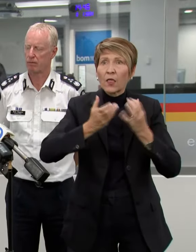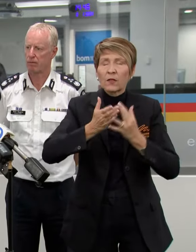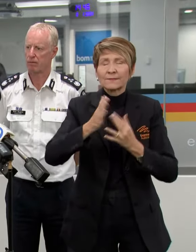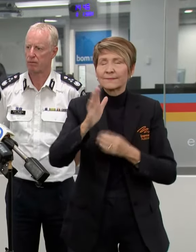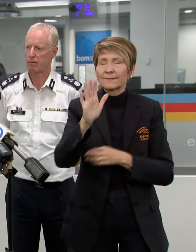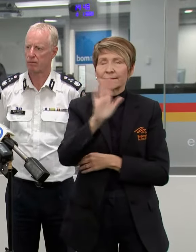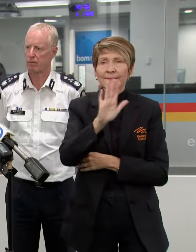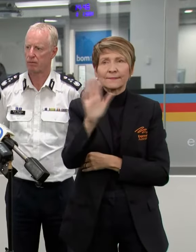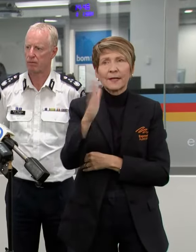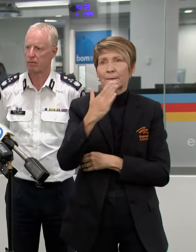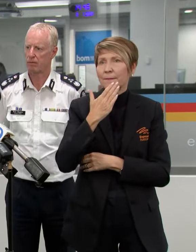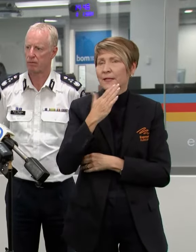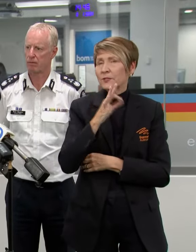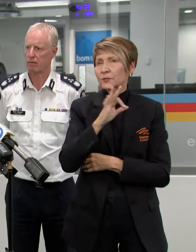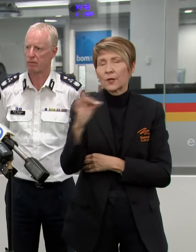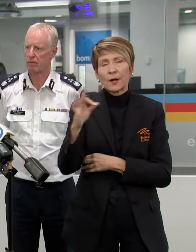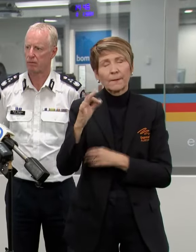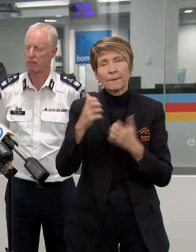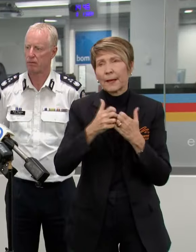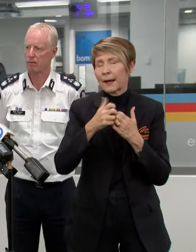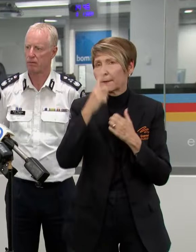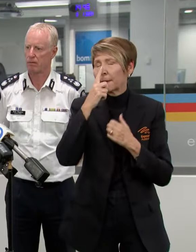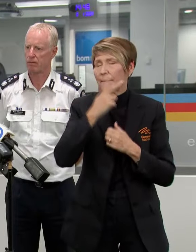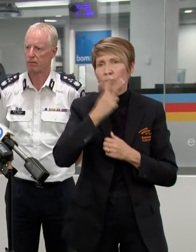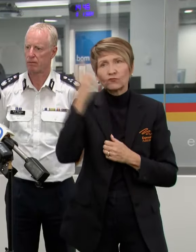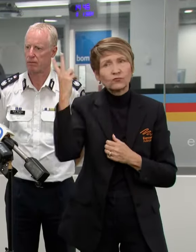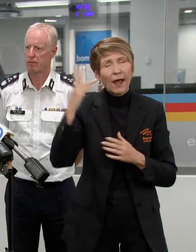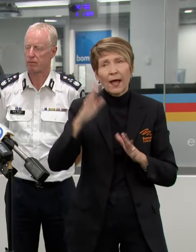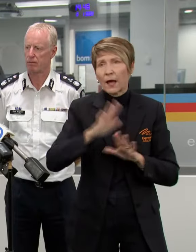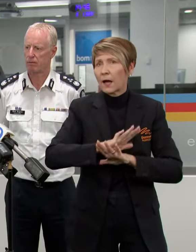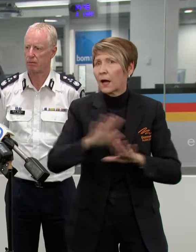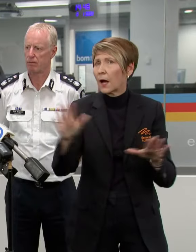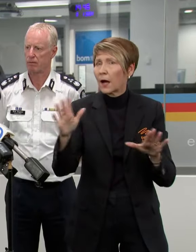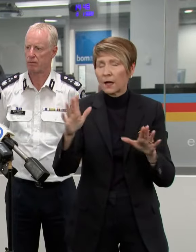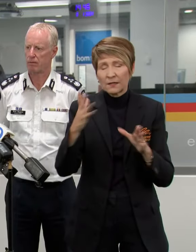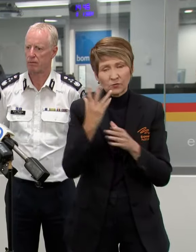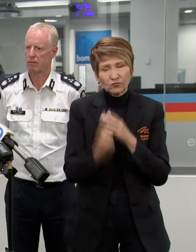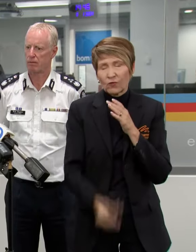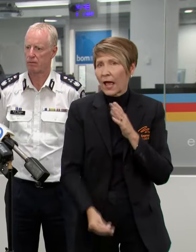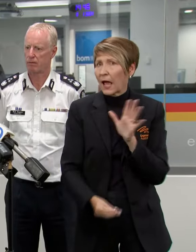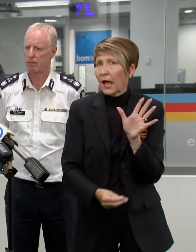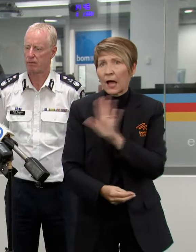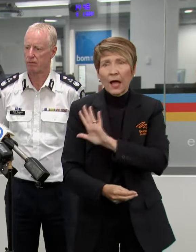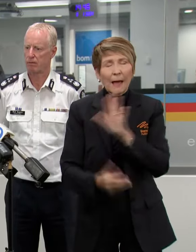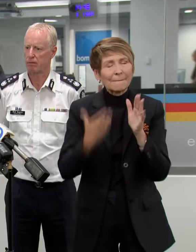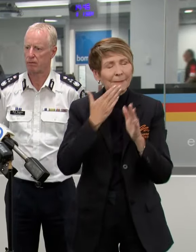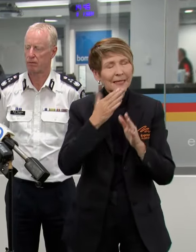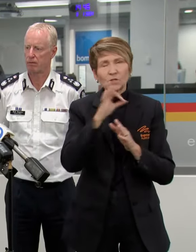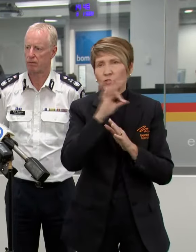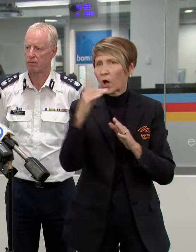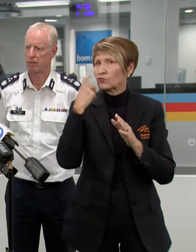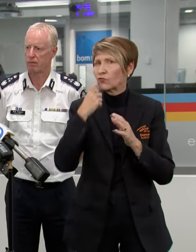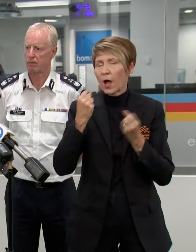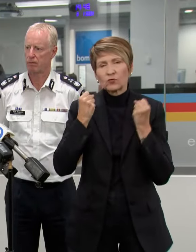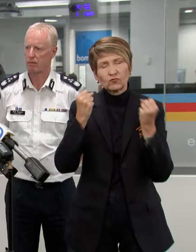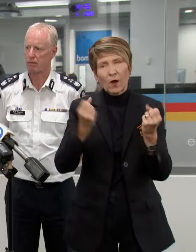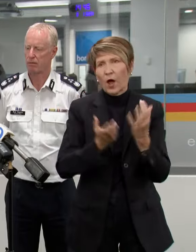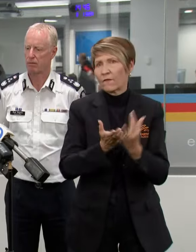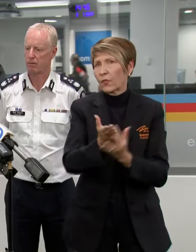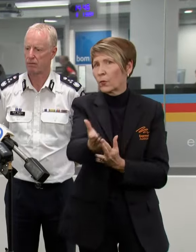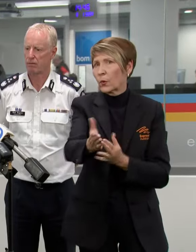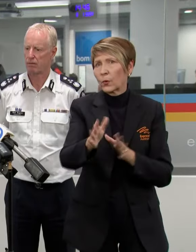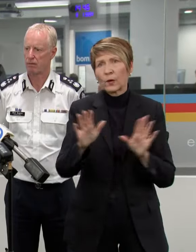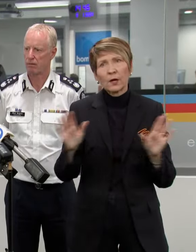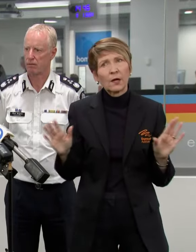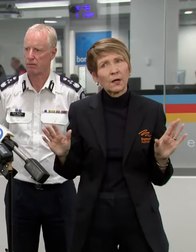result of natural hazards. So we can't emphasise enough, do not attempt to drive through flood waters. It could be the last decision you make.